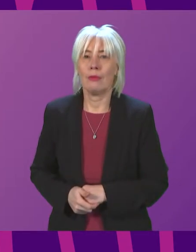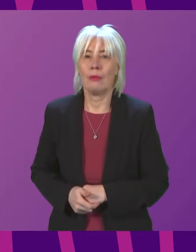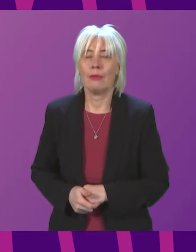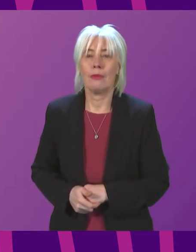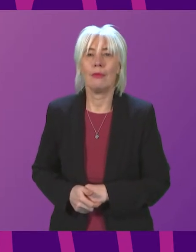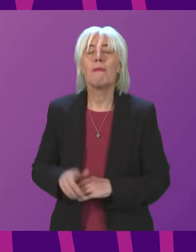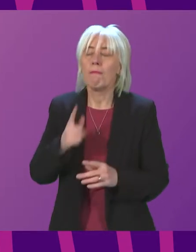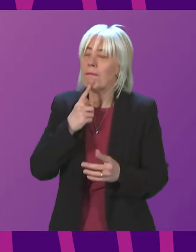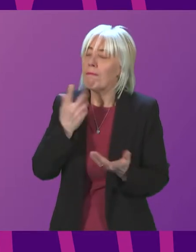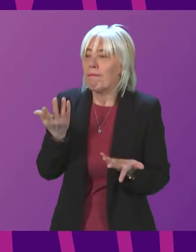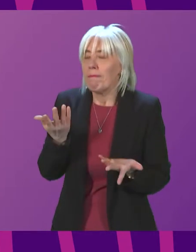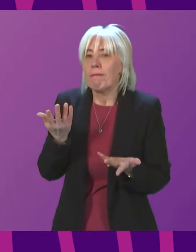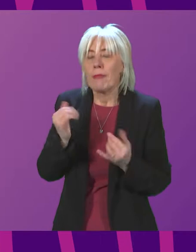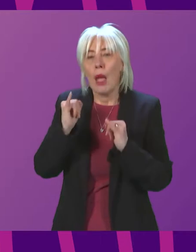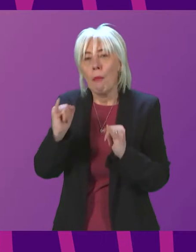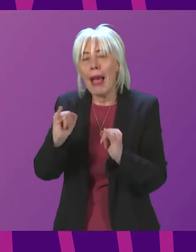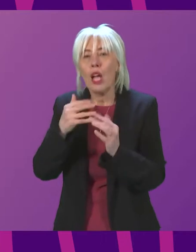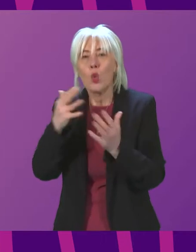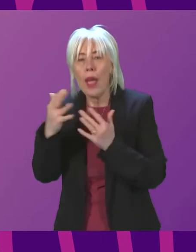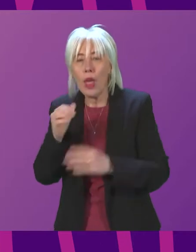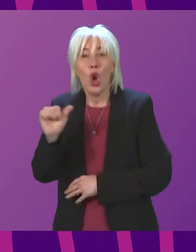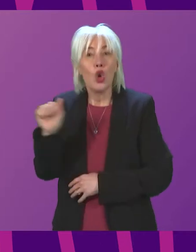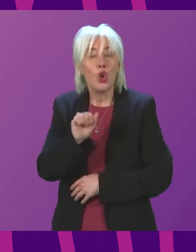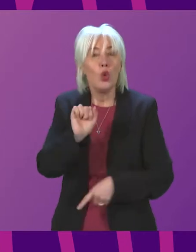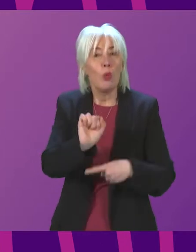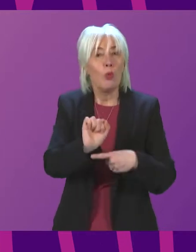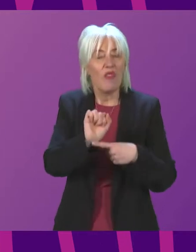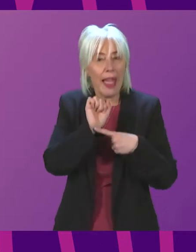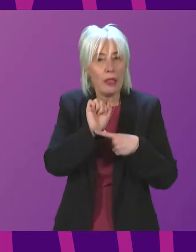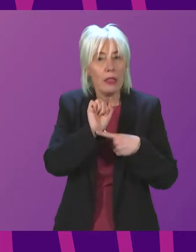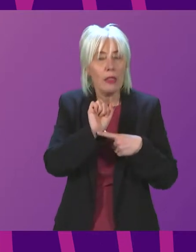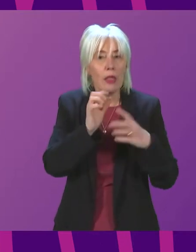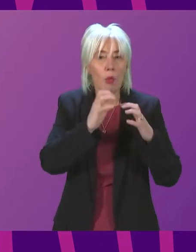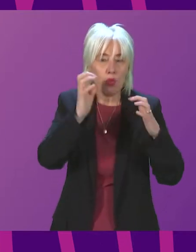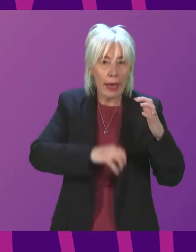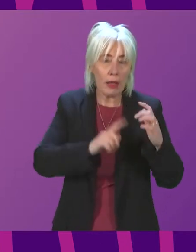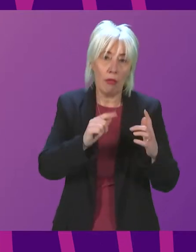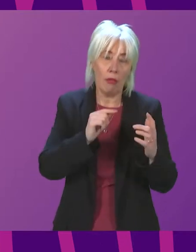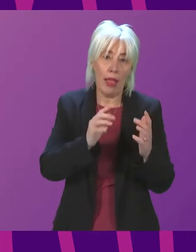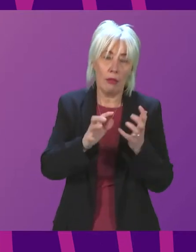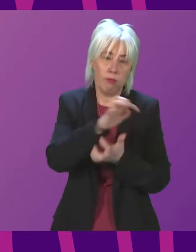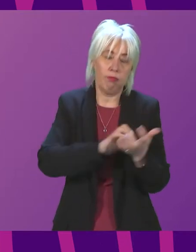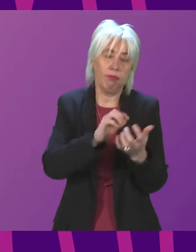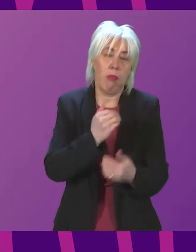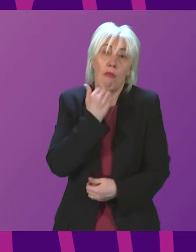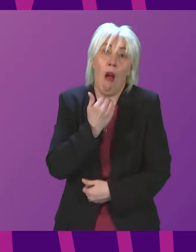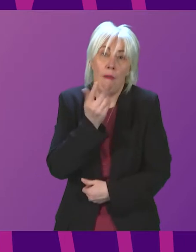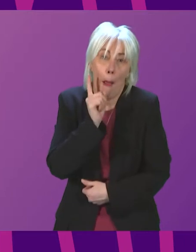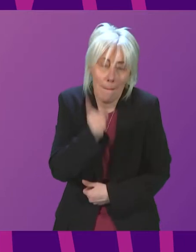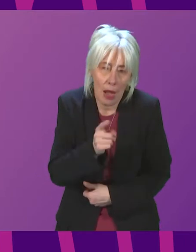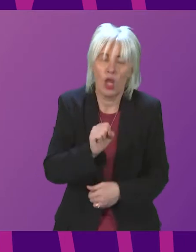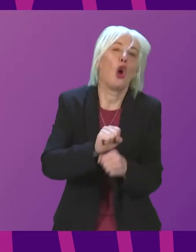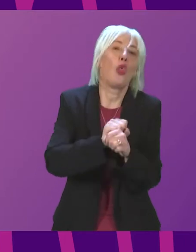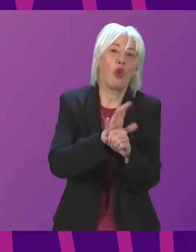Sir, bad weather and what should be preventable breakdowns are disruptive enough to our island communities however Covid